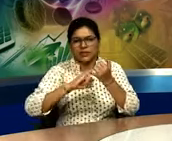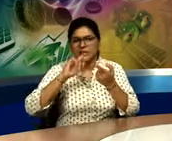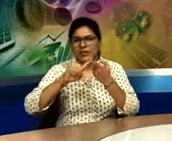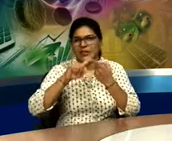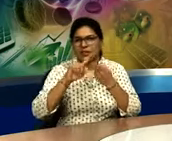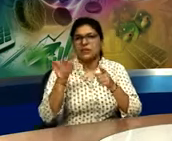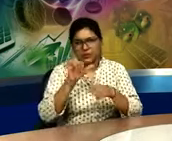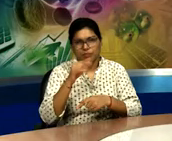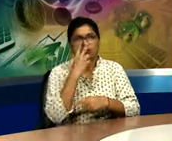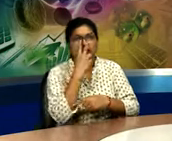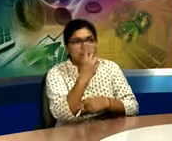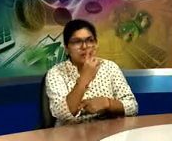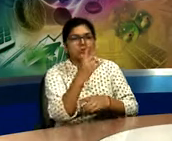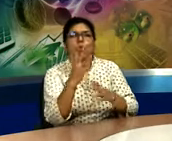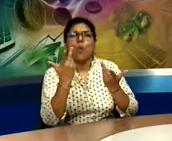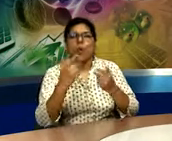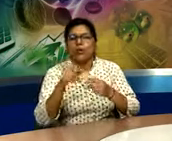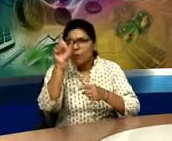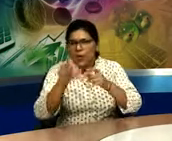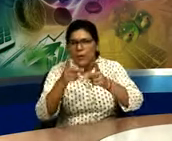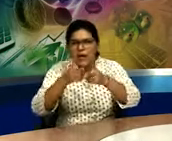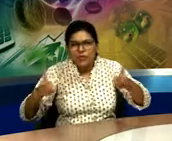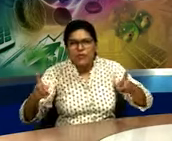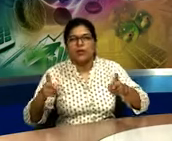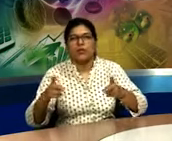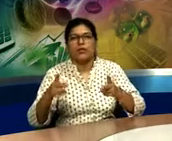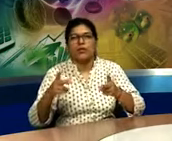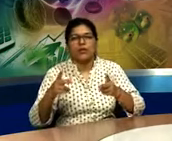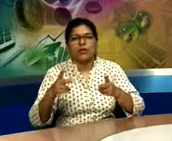vigil it means to see to observe